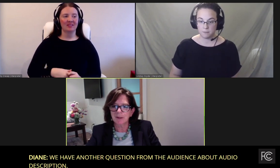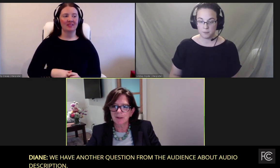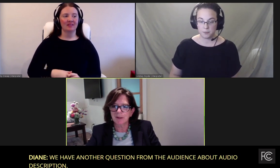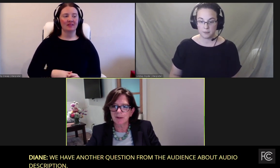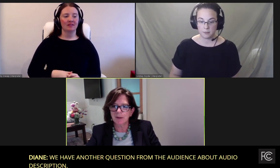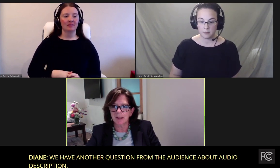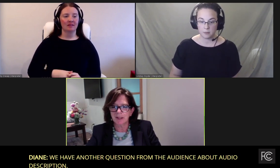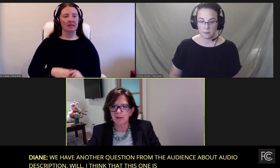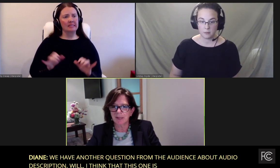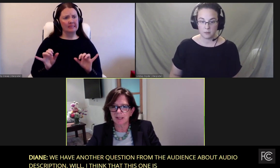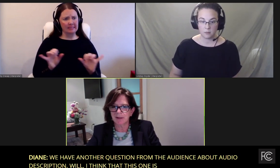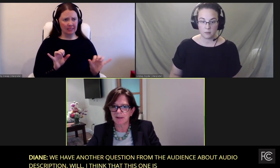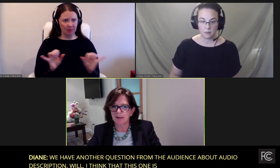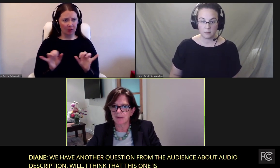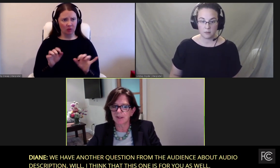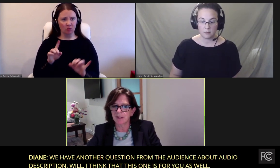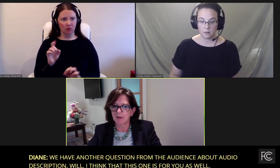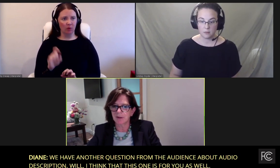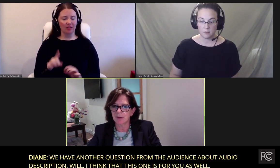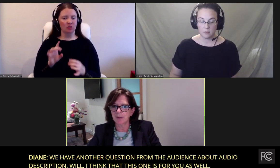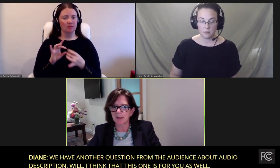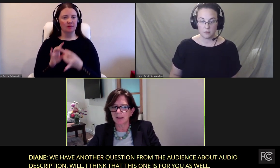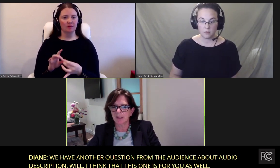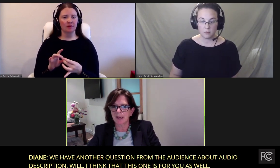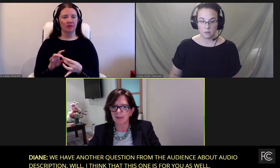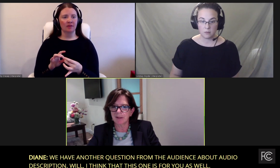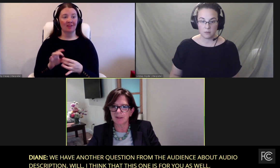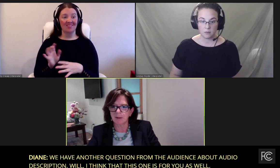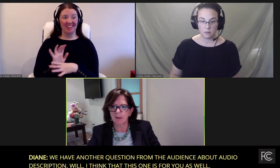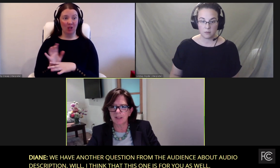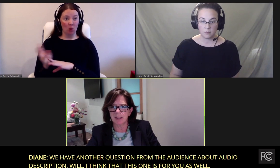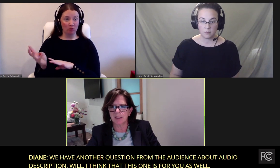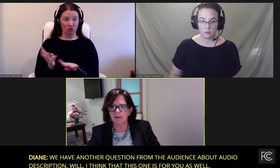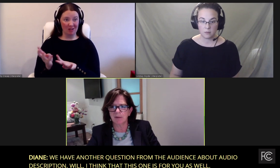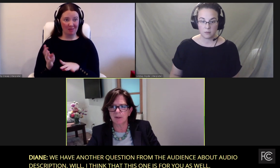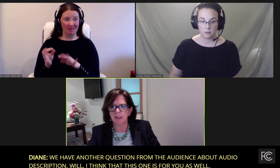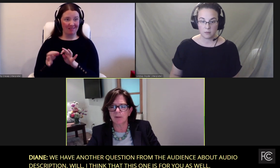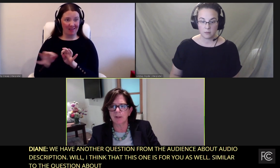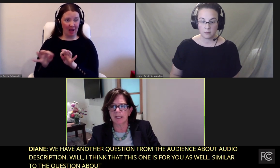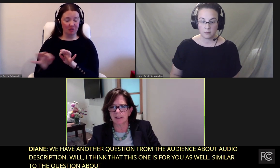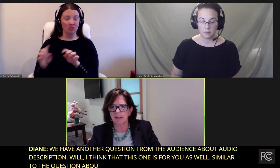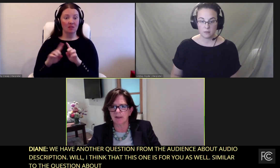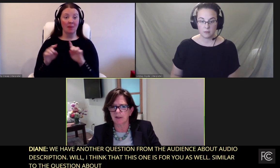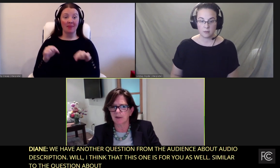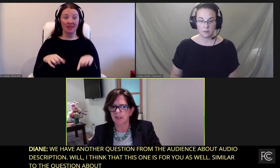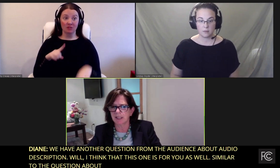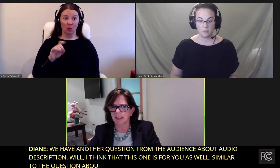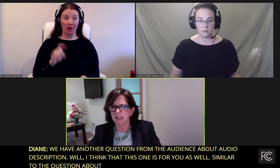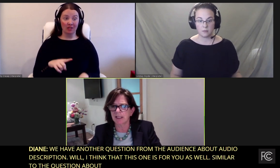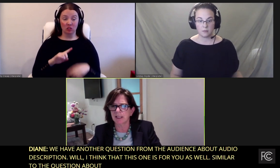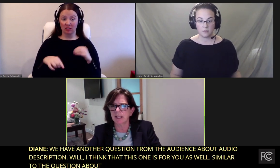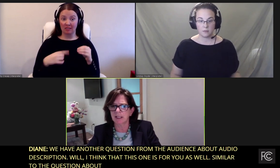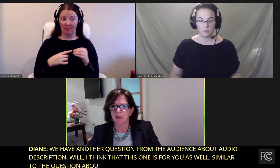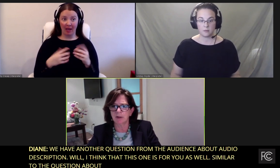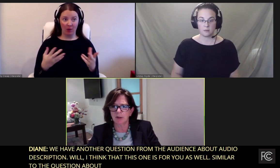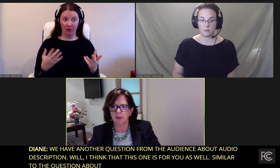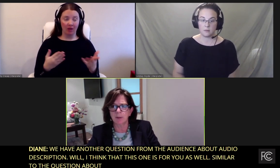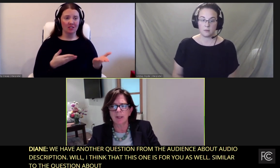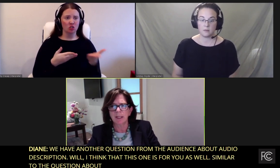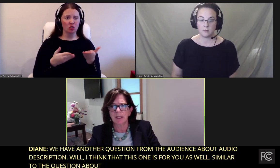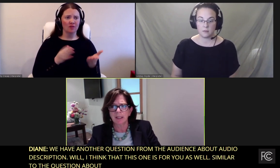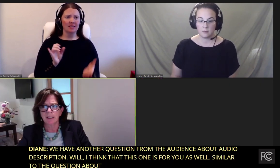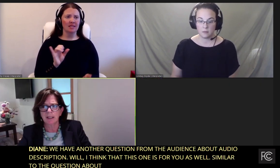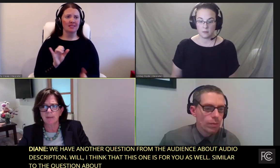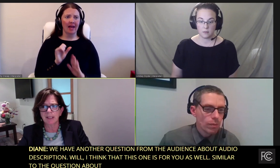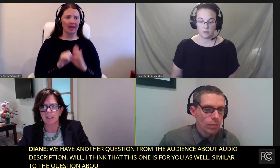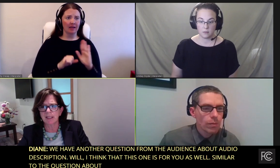Similar to the question about video streaming and captioning, the question really relates to services like YouTube